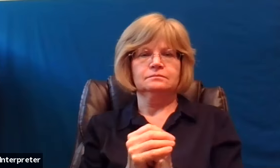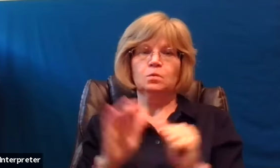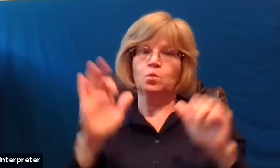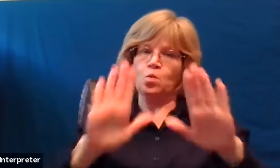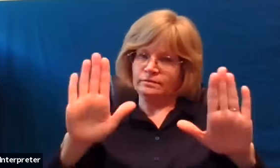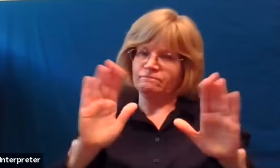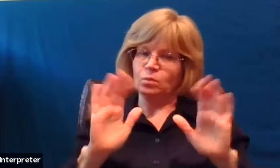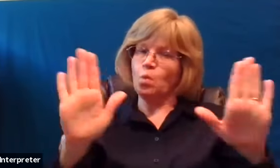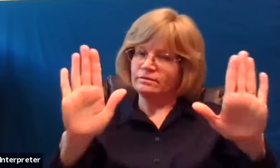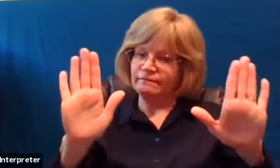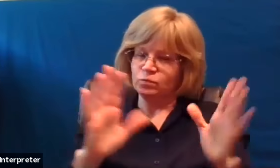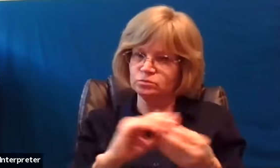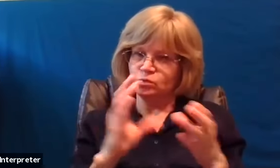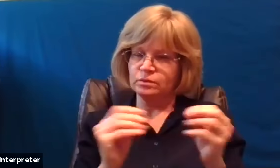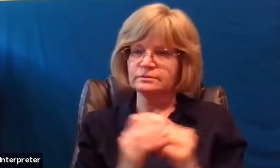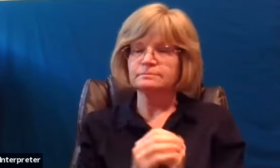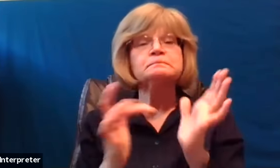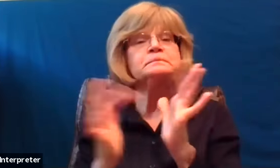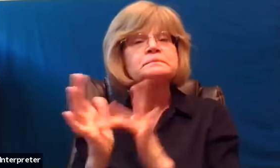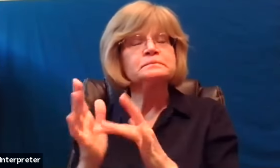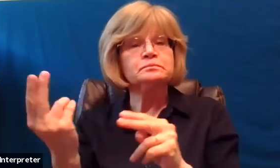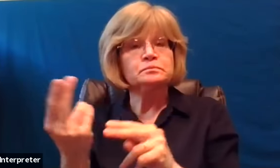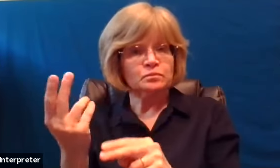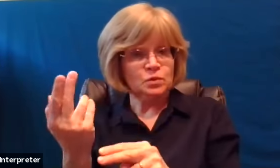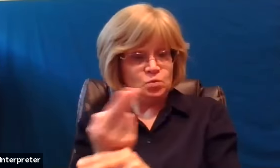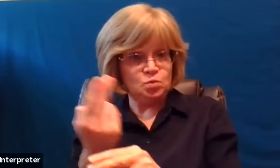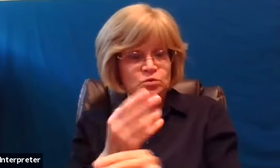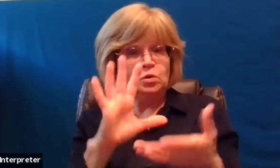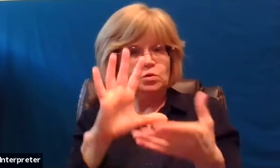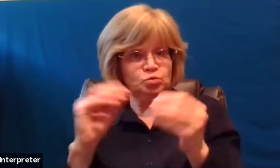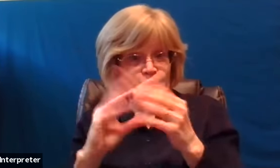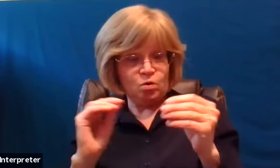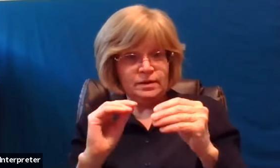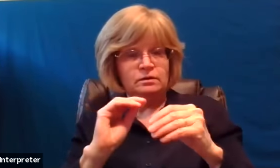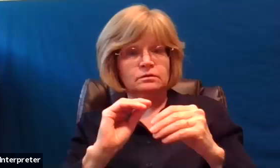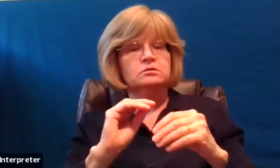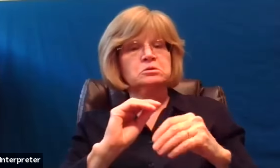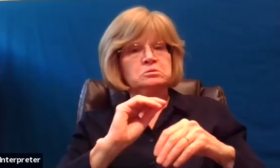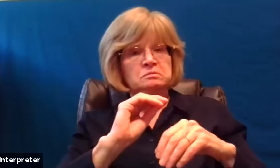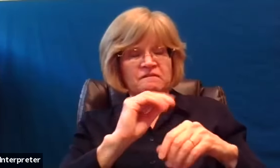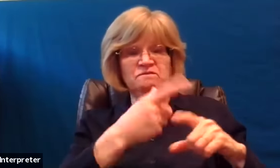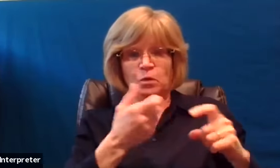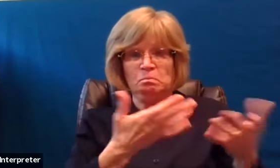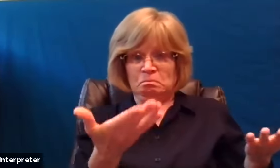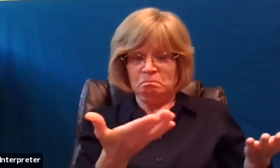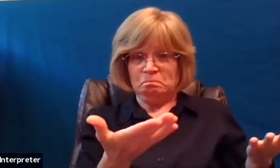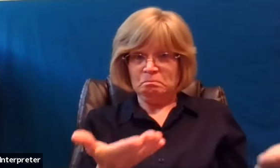jesus here uses a story based in earthly reality to illustrate a kingdom reality